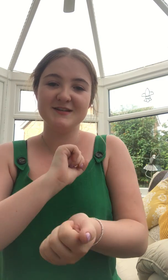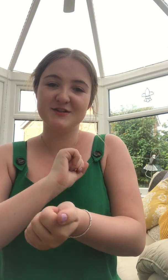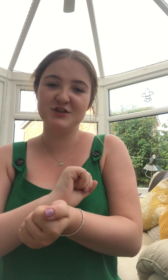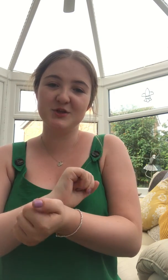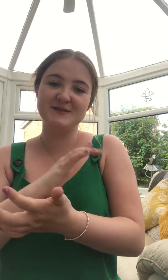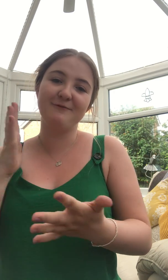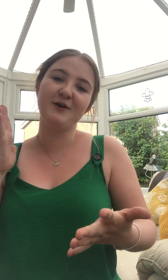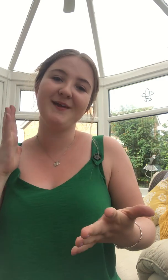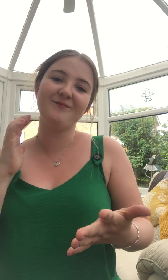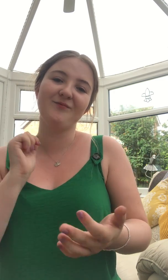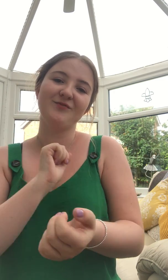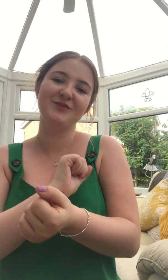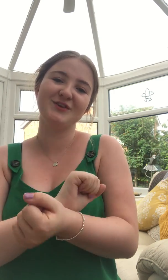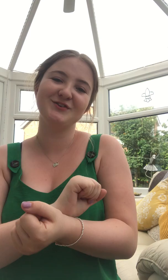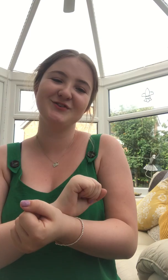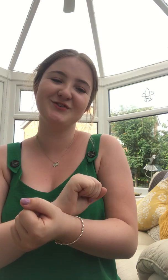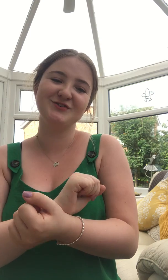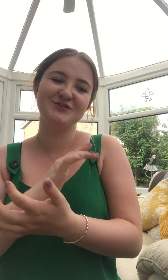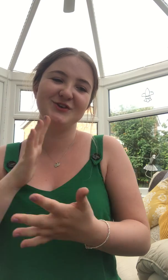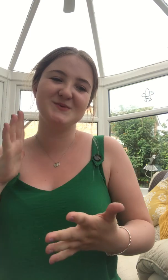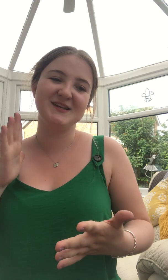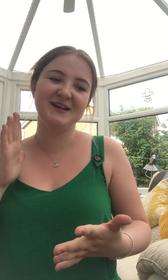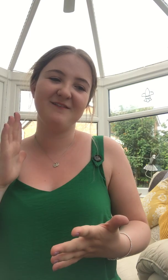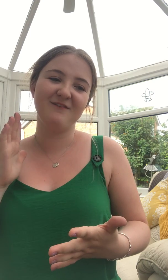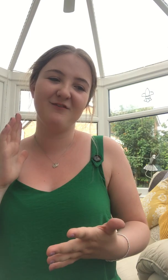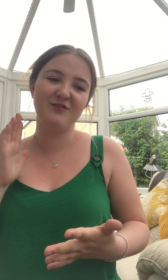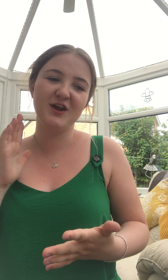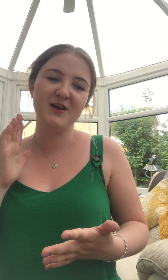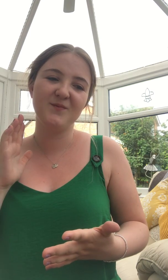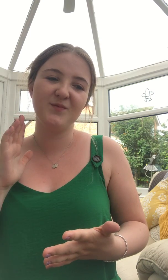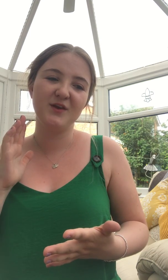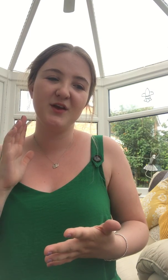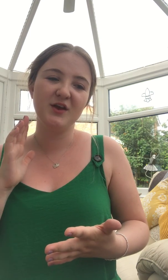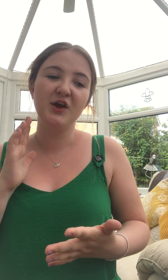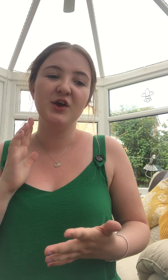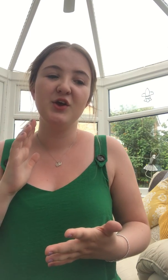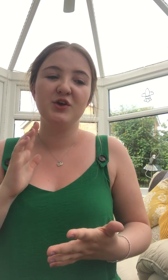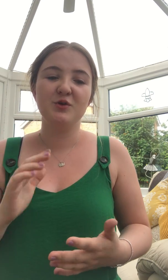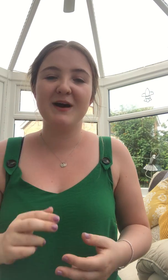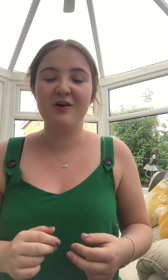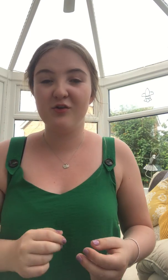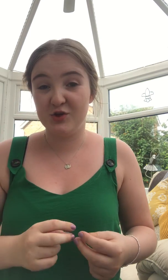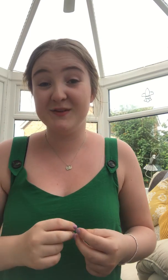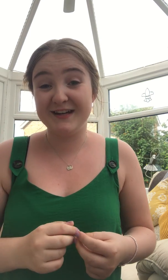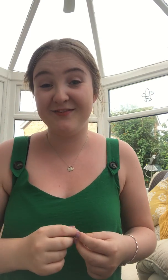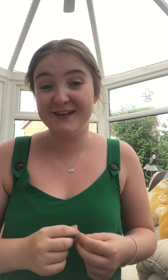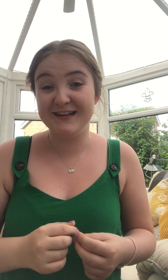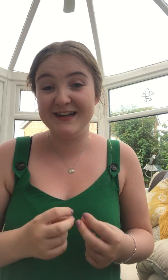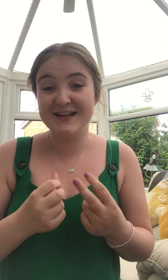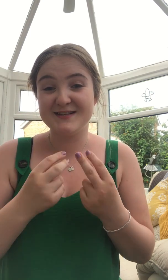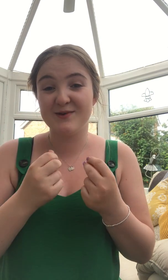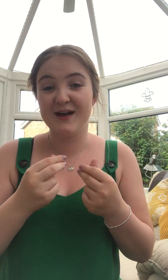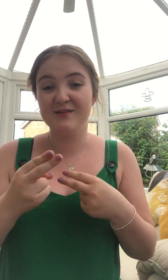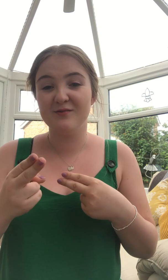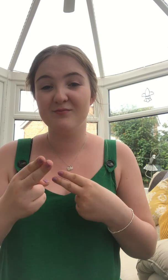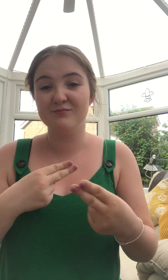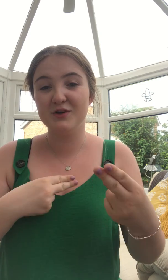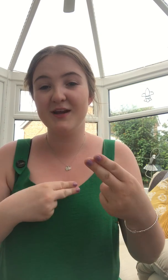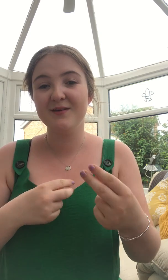enter the duty free duty free you might you will definitely need as well money